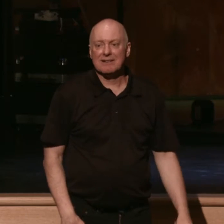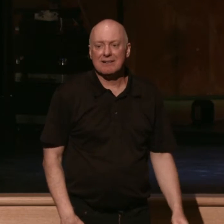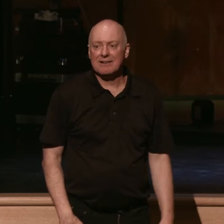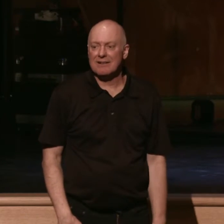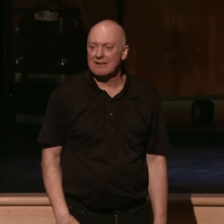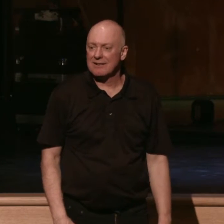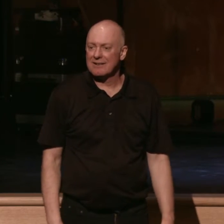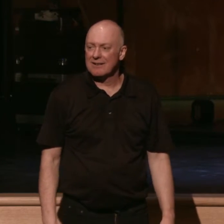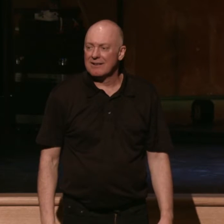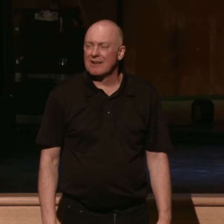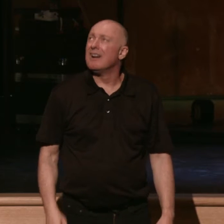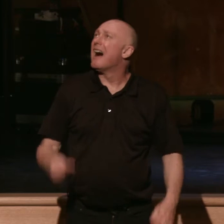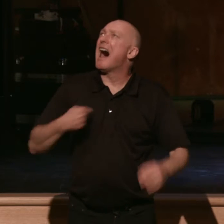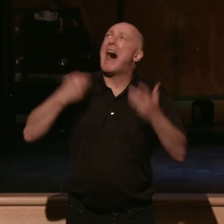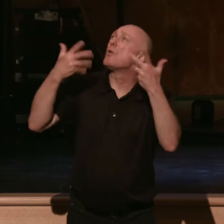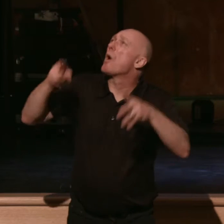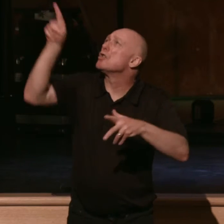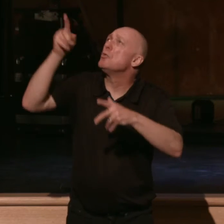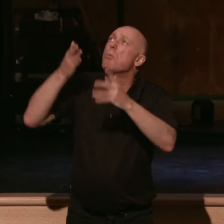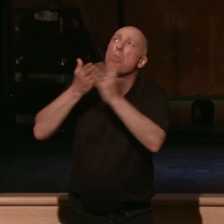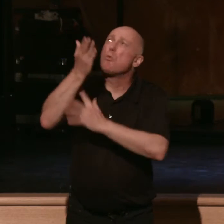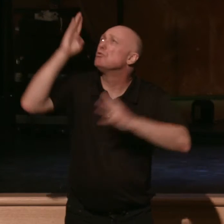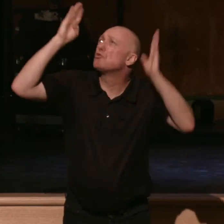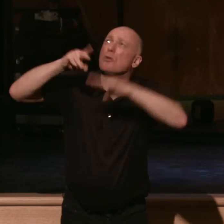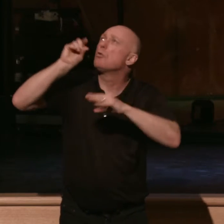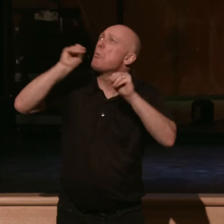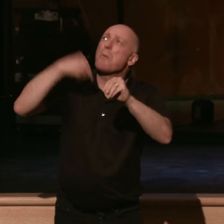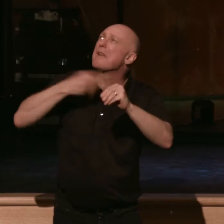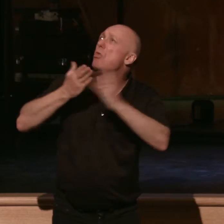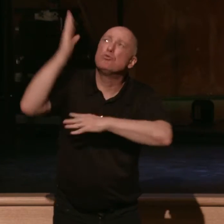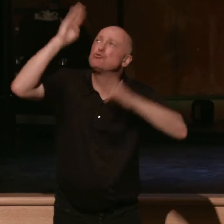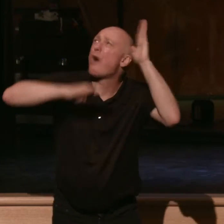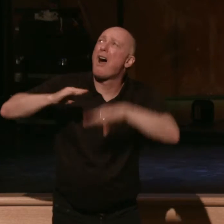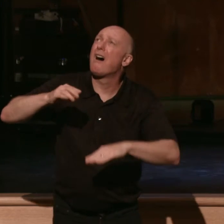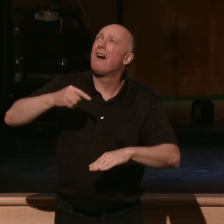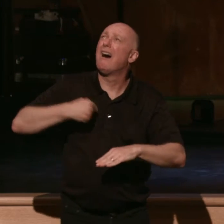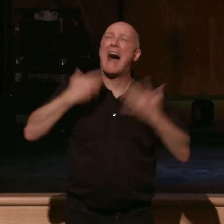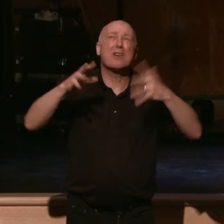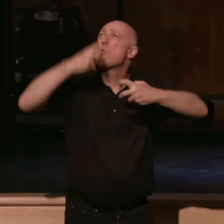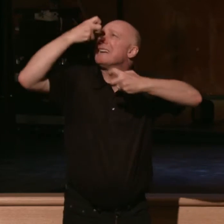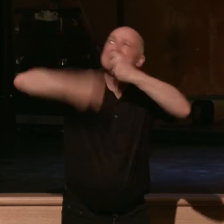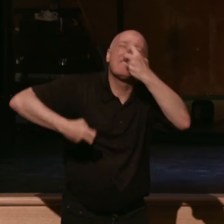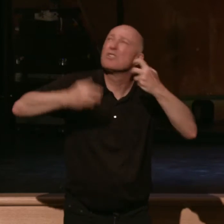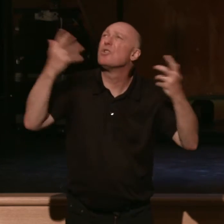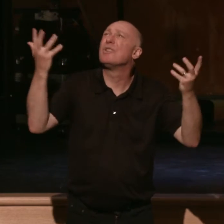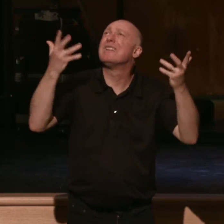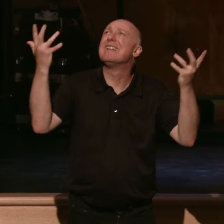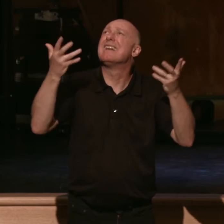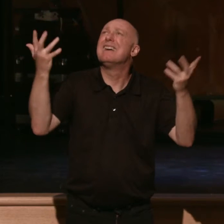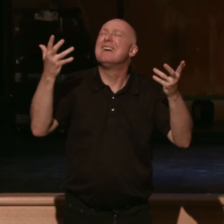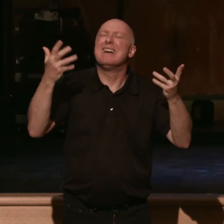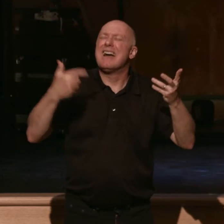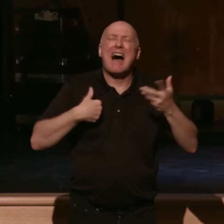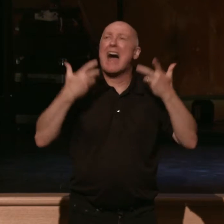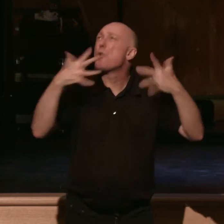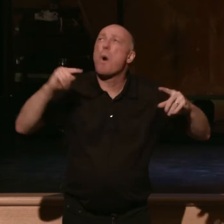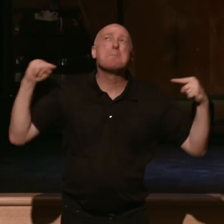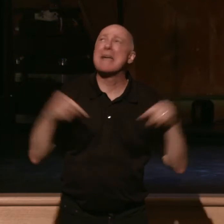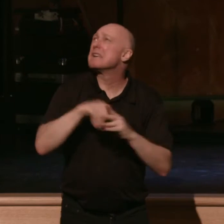I don't want this trial. I don't want this difficulty. I don't want this pain. I don't